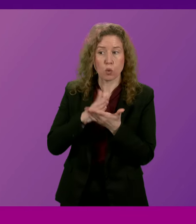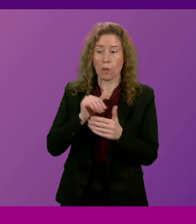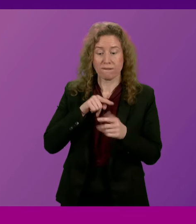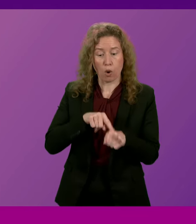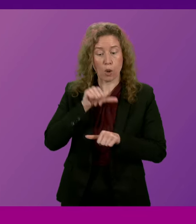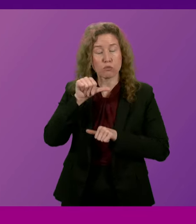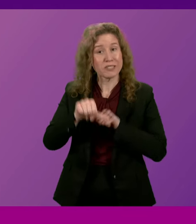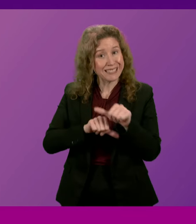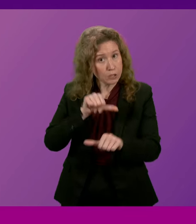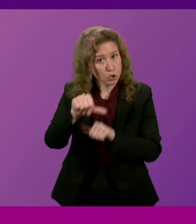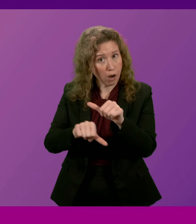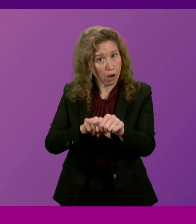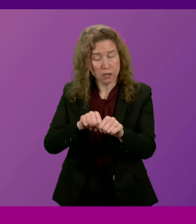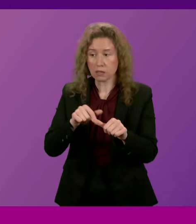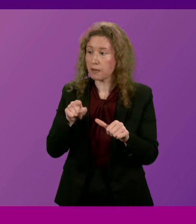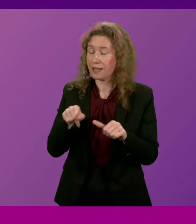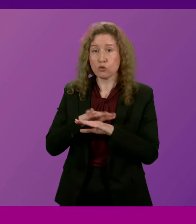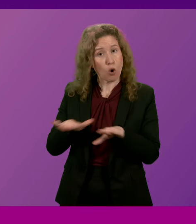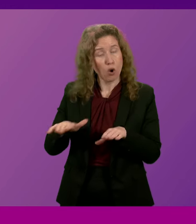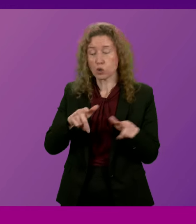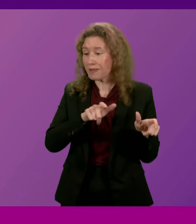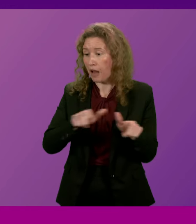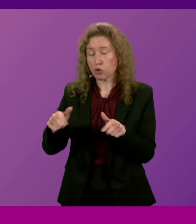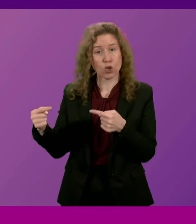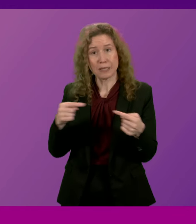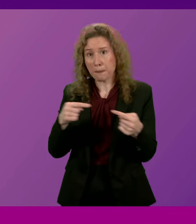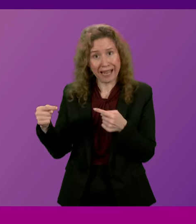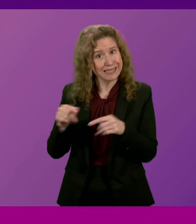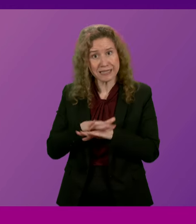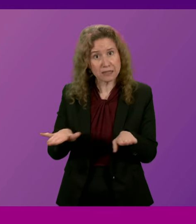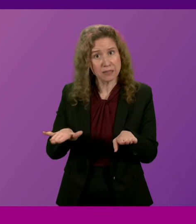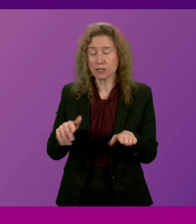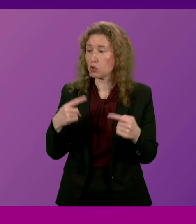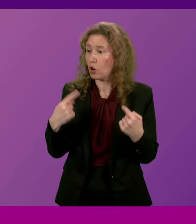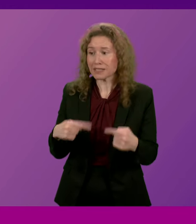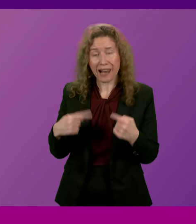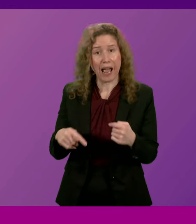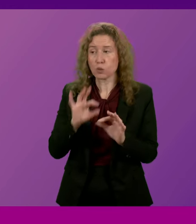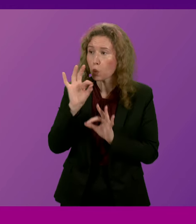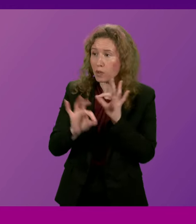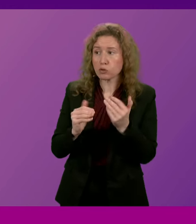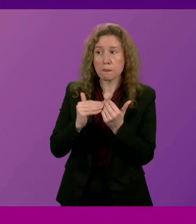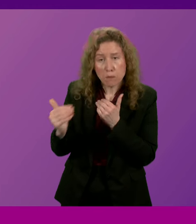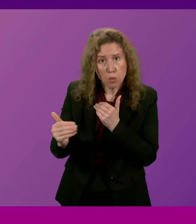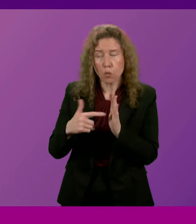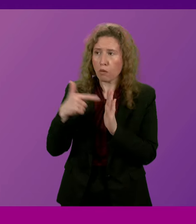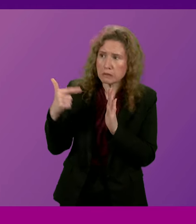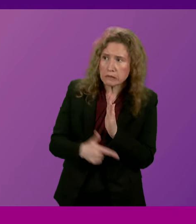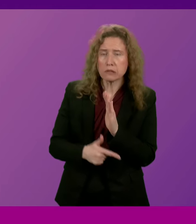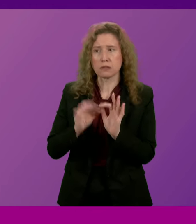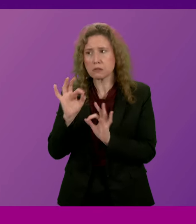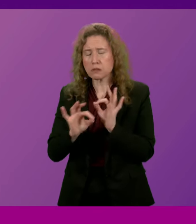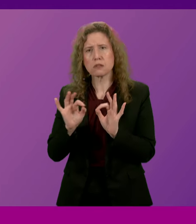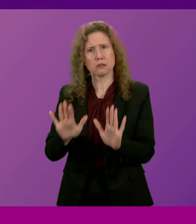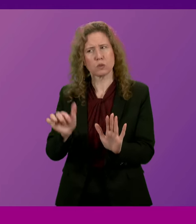are or have been followed. They are not to continue debates. They are not to question whether... You know, the